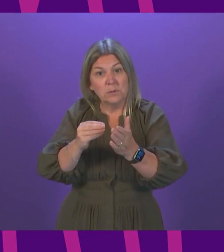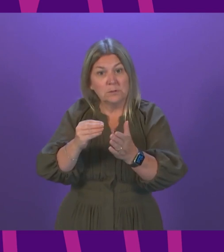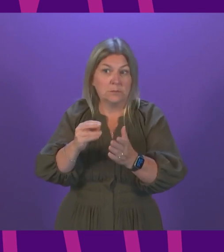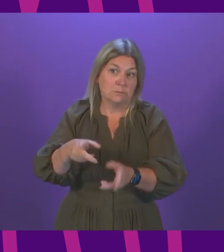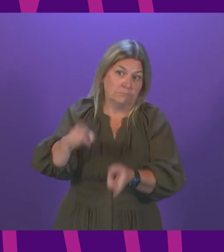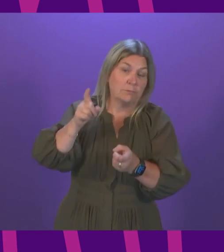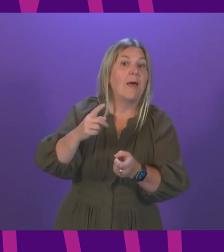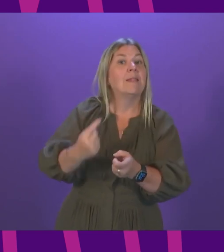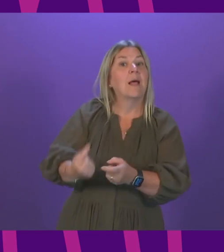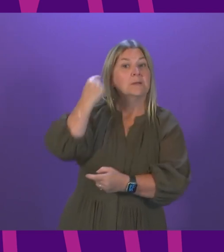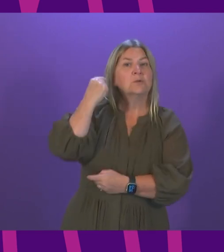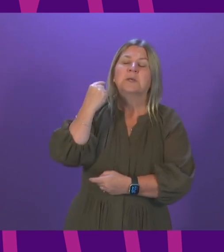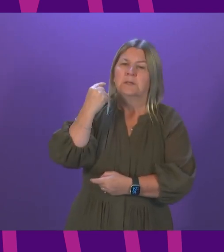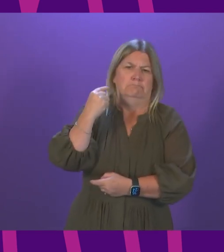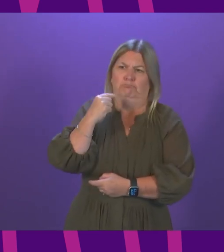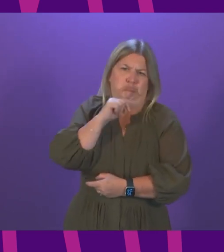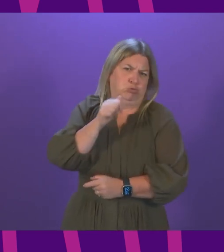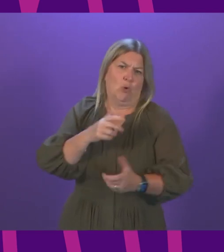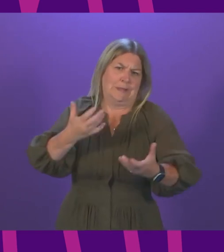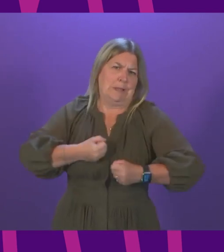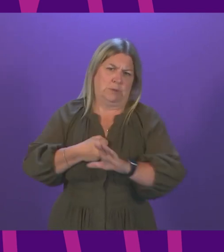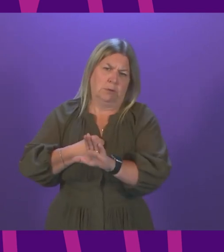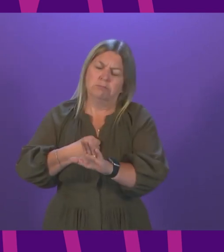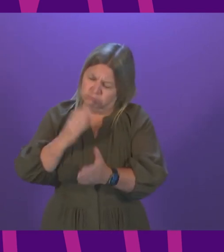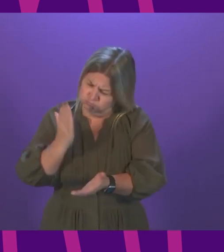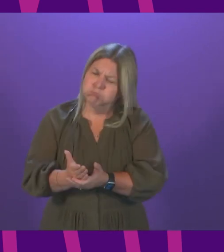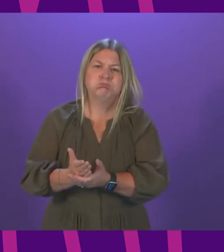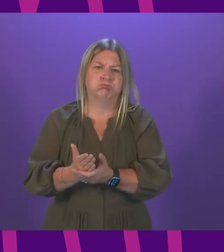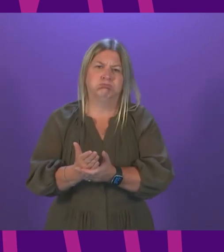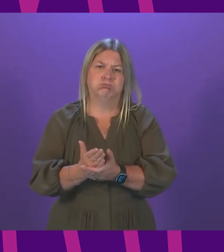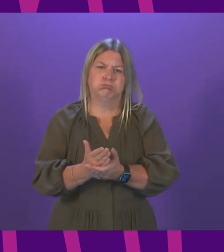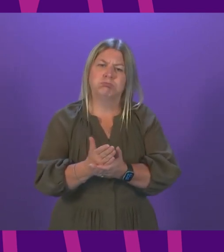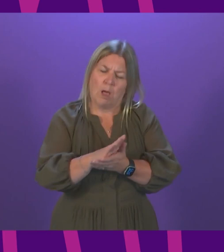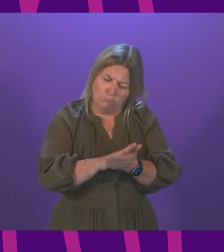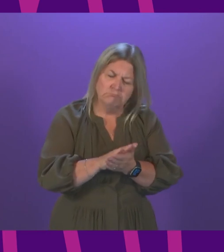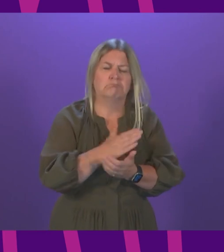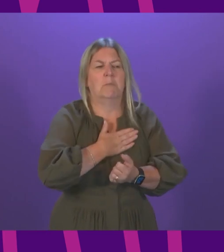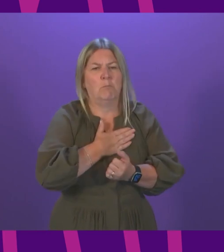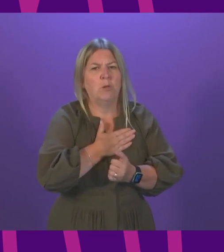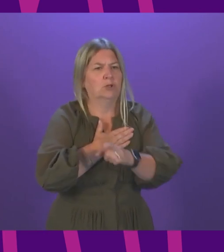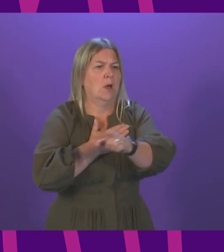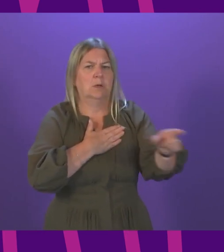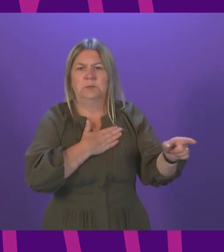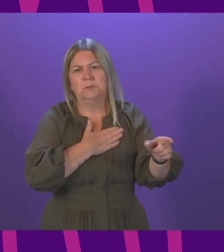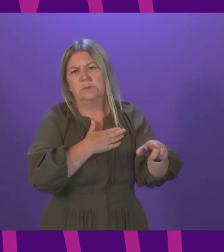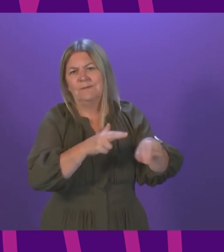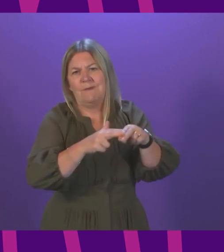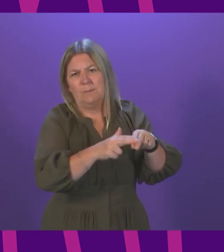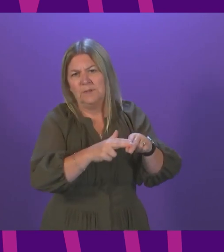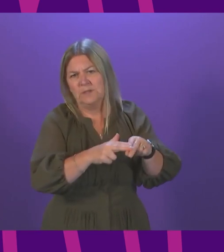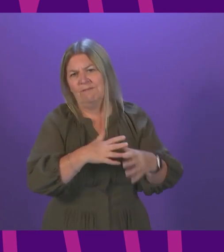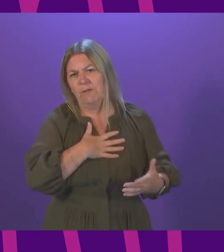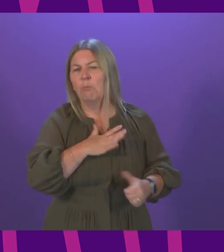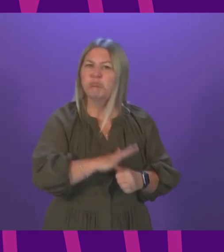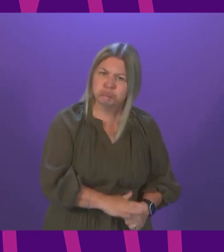unacceptable. I have no hesitation in apologising to families who have been let down. It is in that context that the ambulance